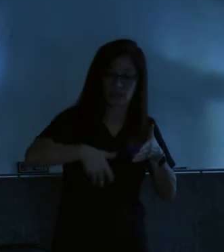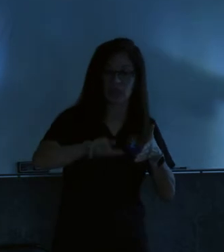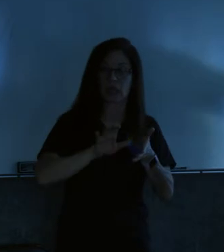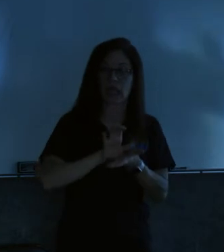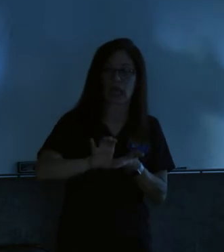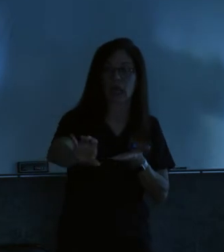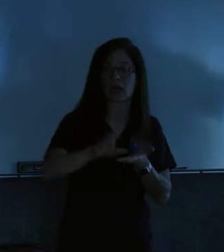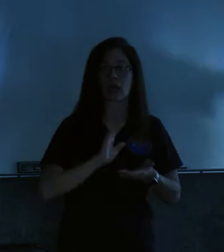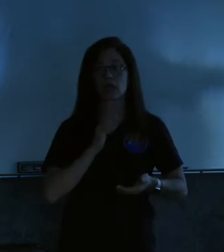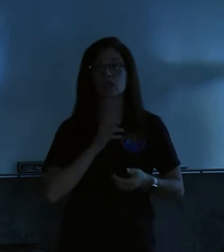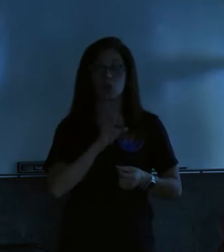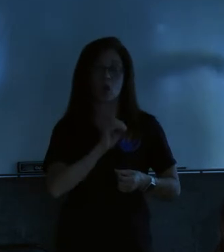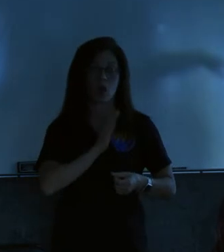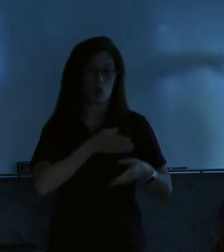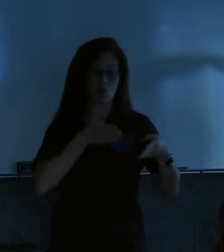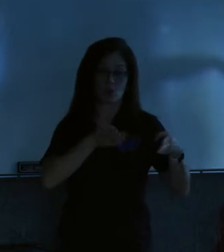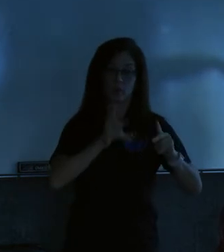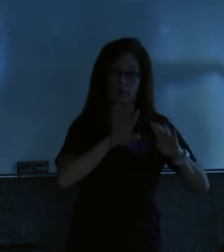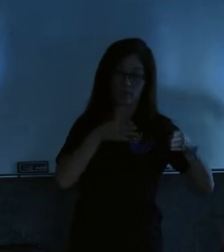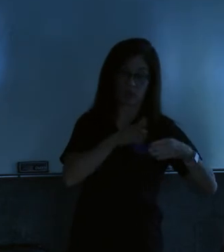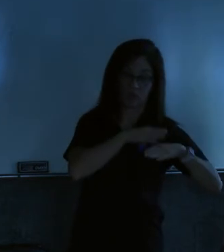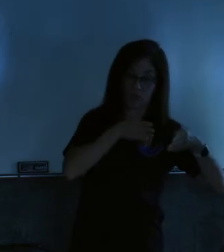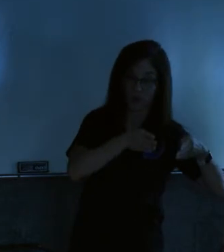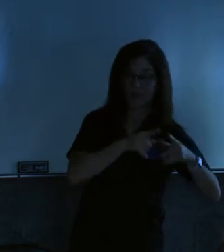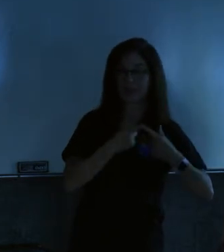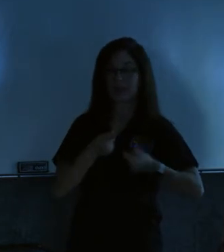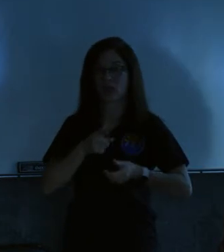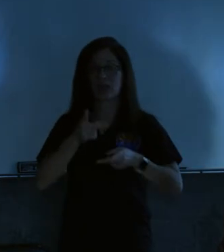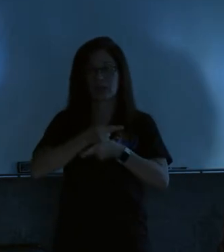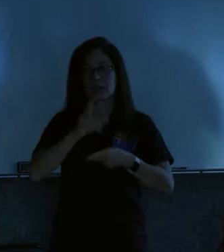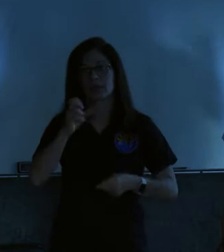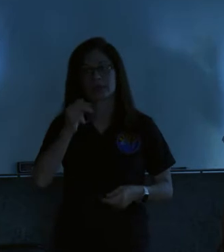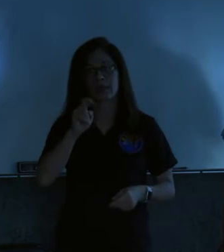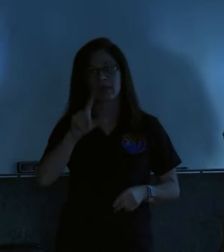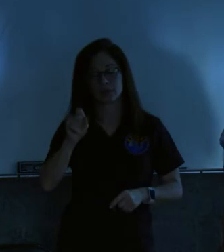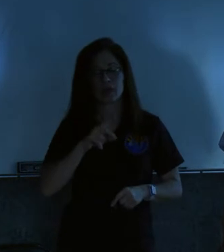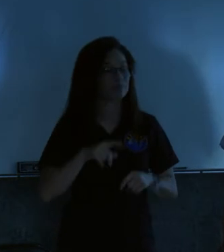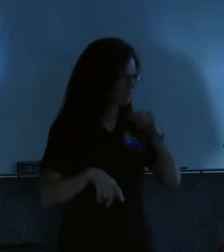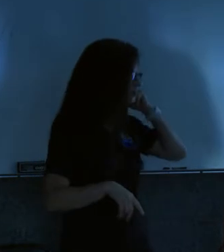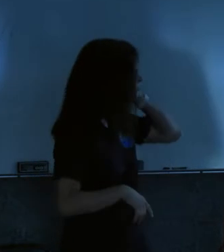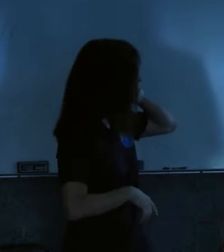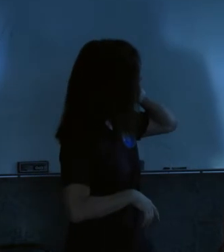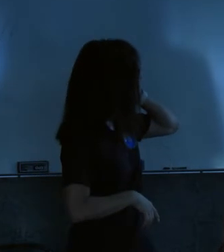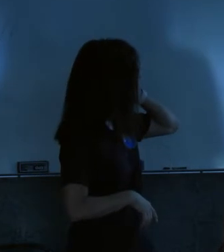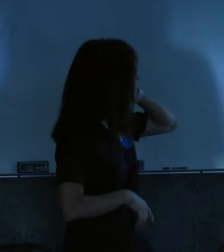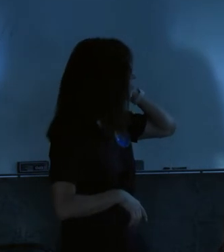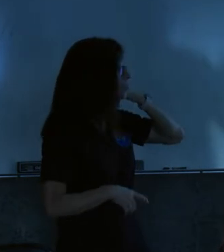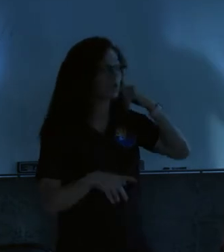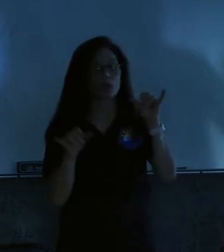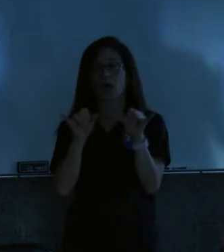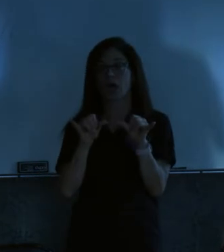the road maintenance crews, concentrate on the roads. We have engineering consultants on site assessing the effectiveness of the